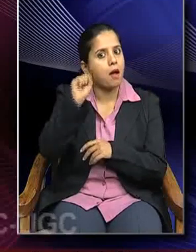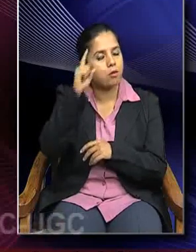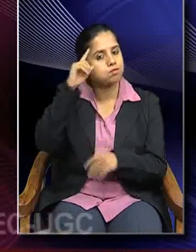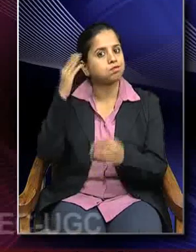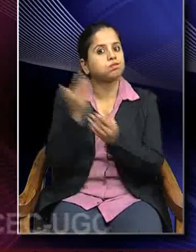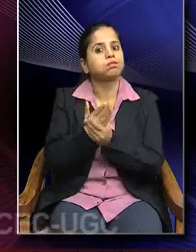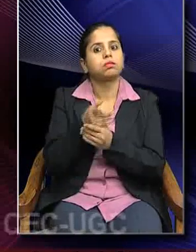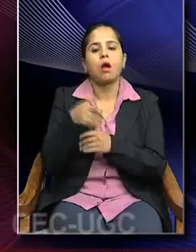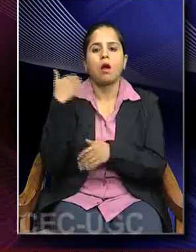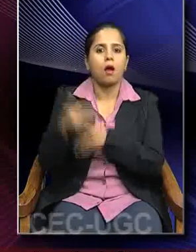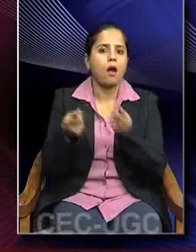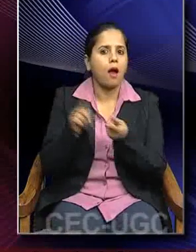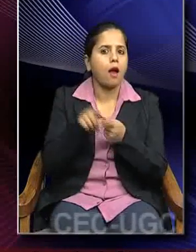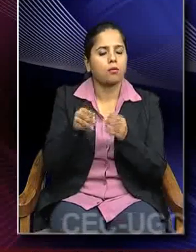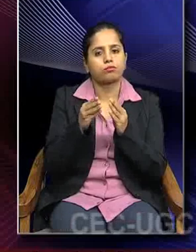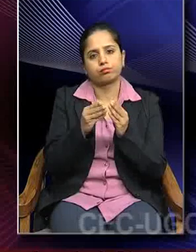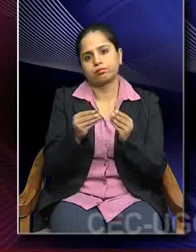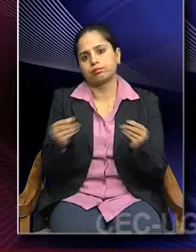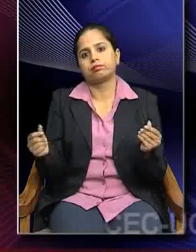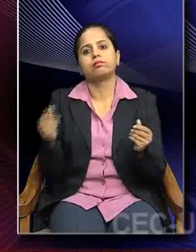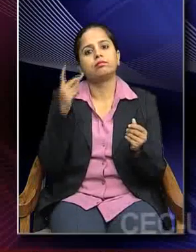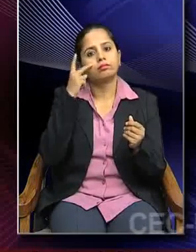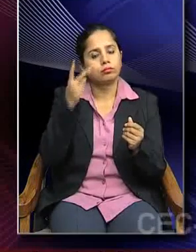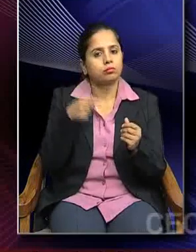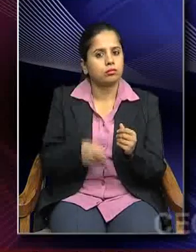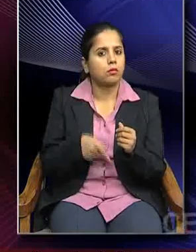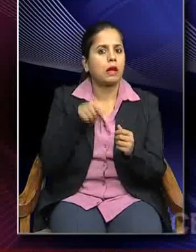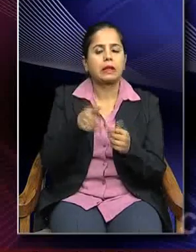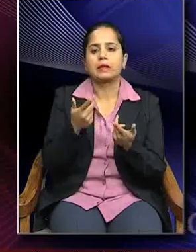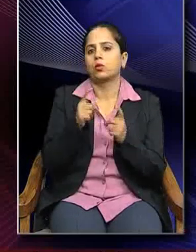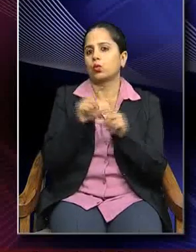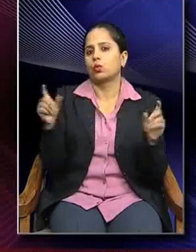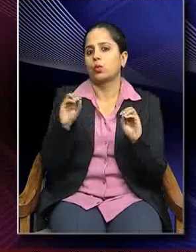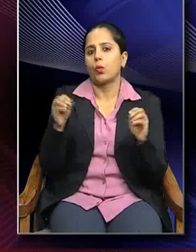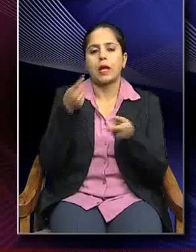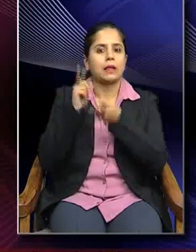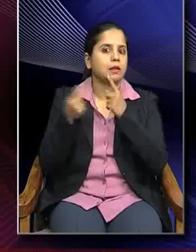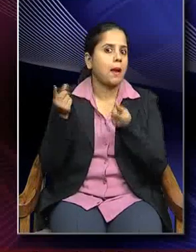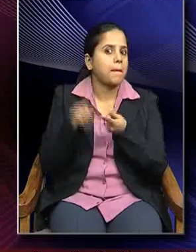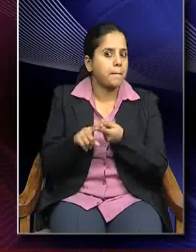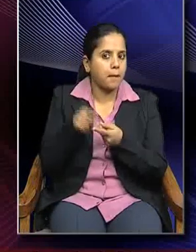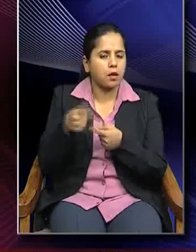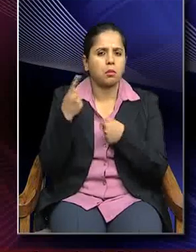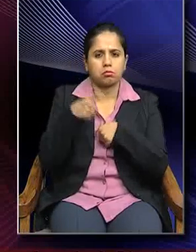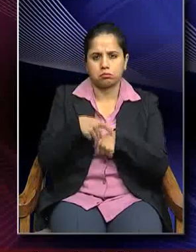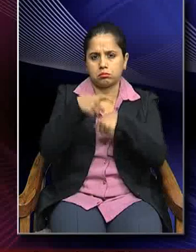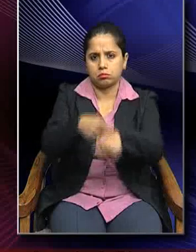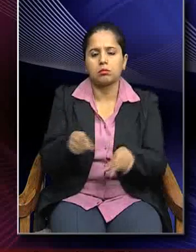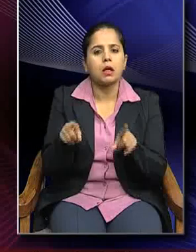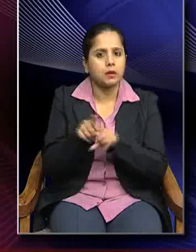on to embellish itself on unspecified history. And at times we